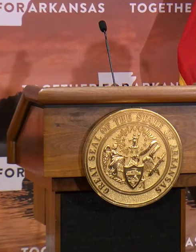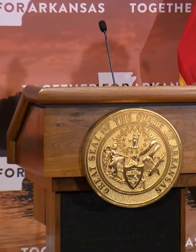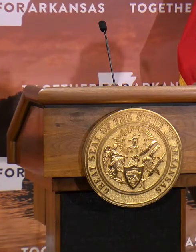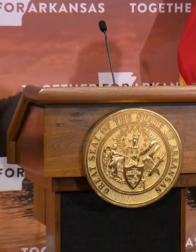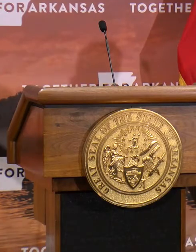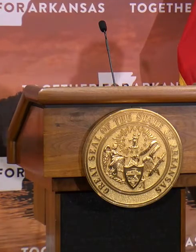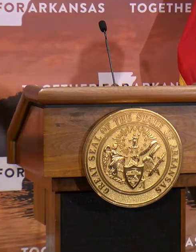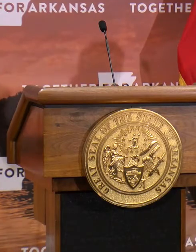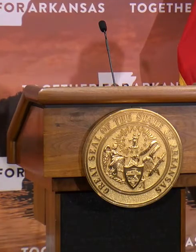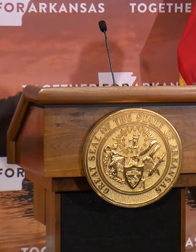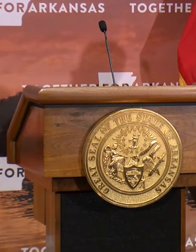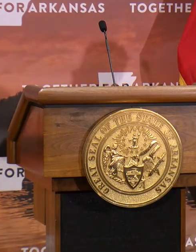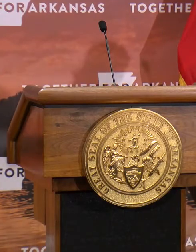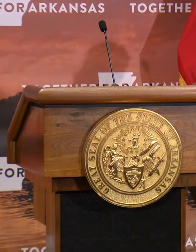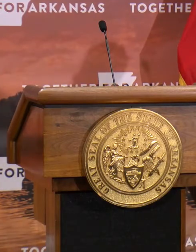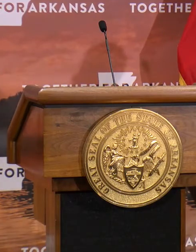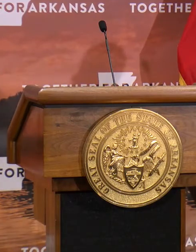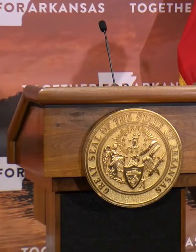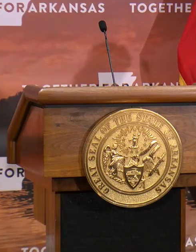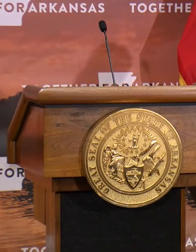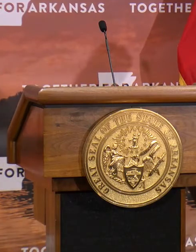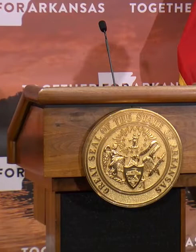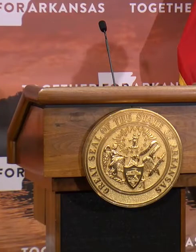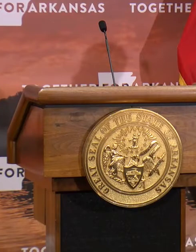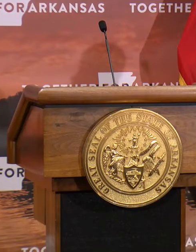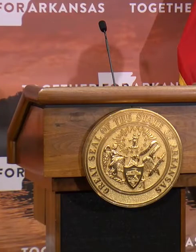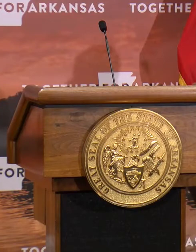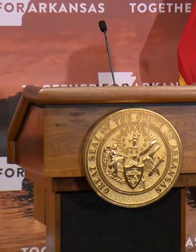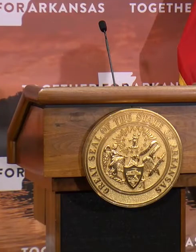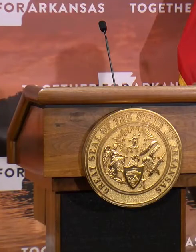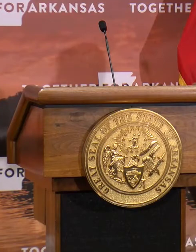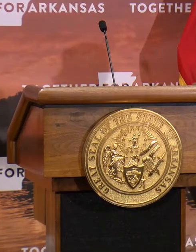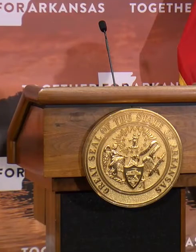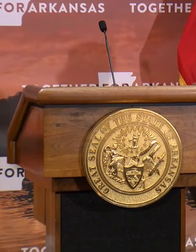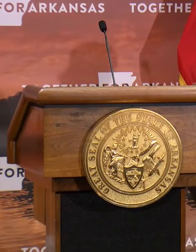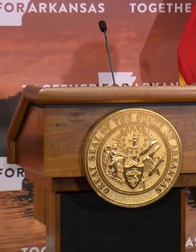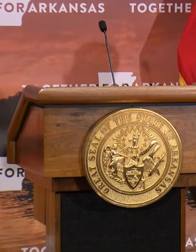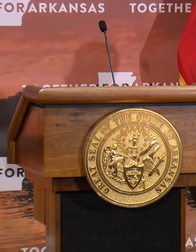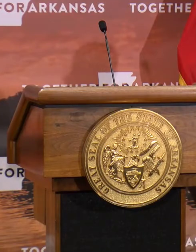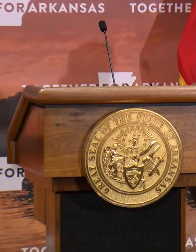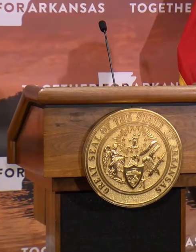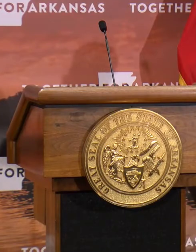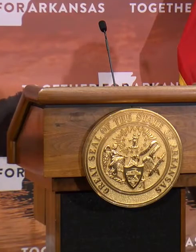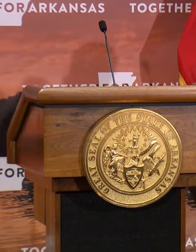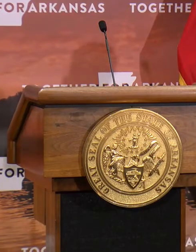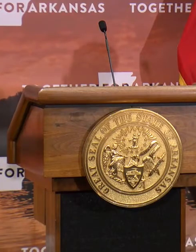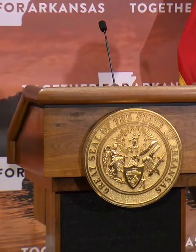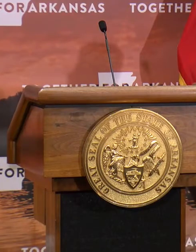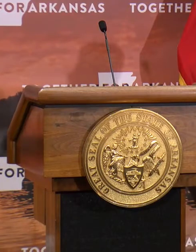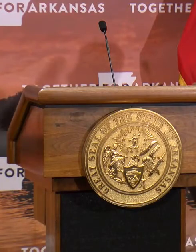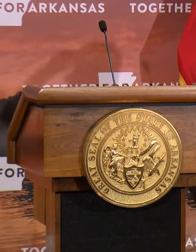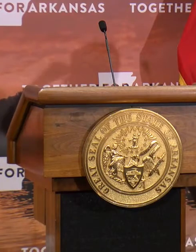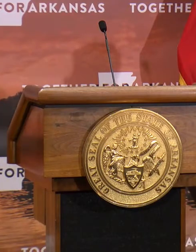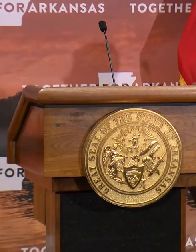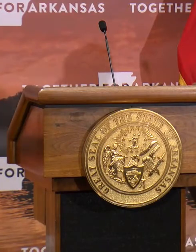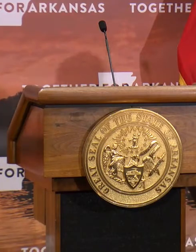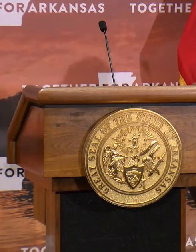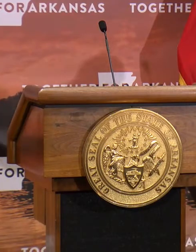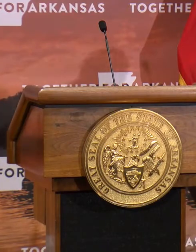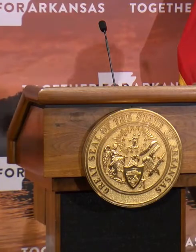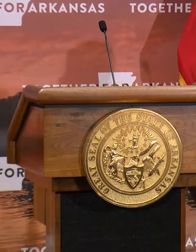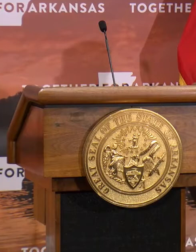Our word at the school this year is encourage. And I want to share that with all of you. We can